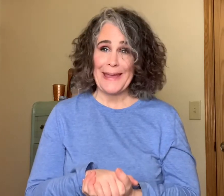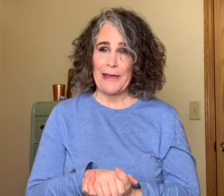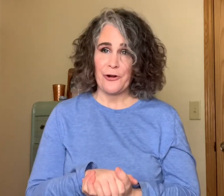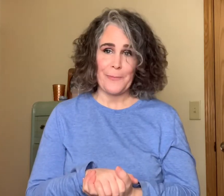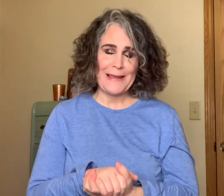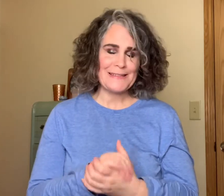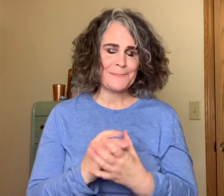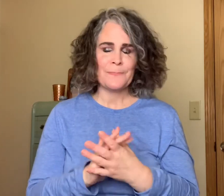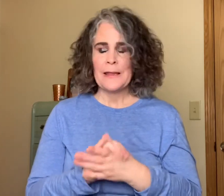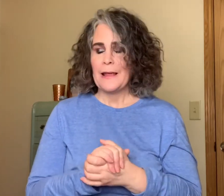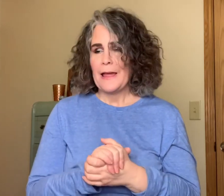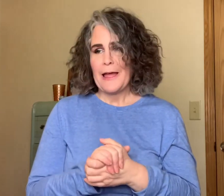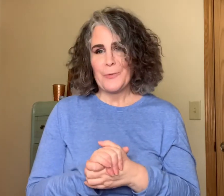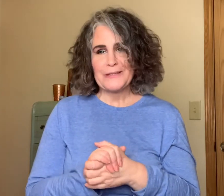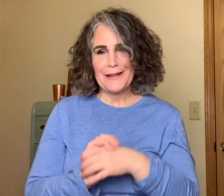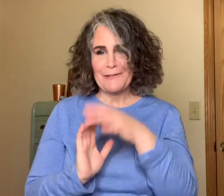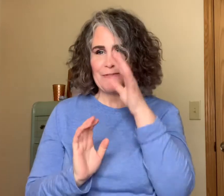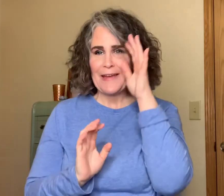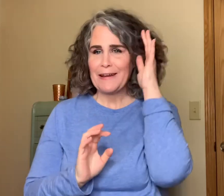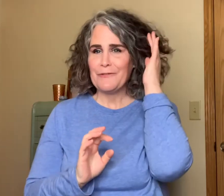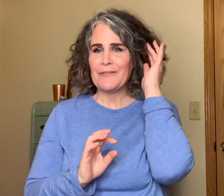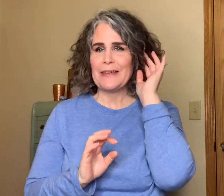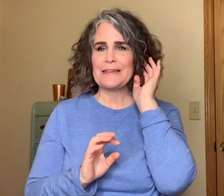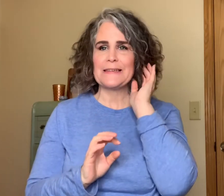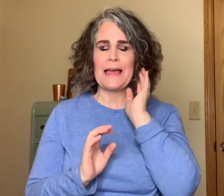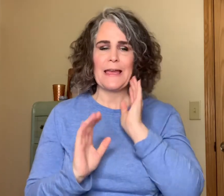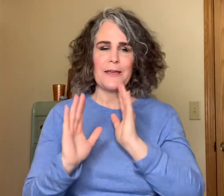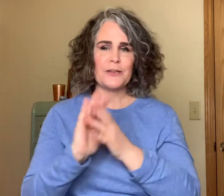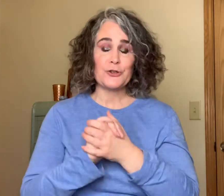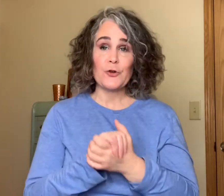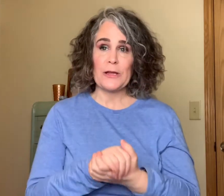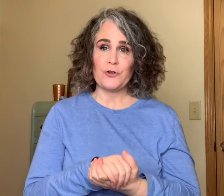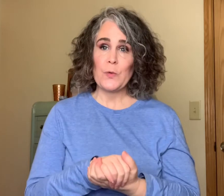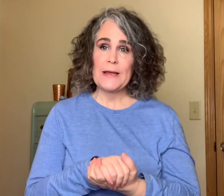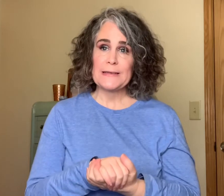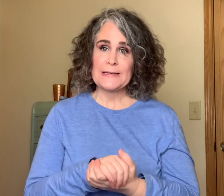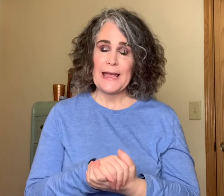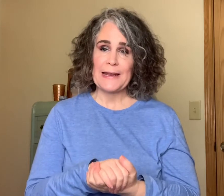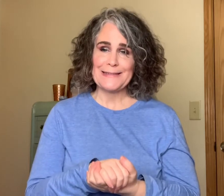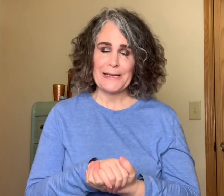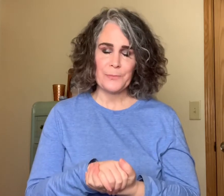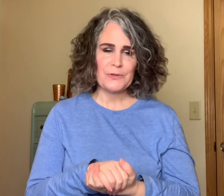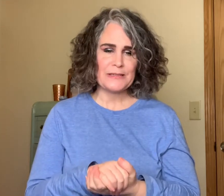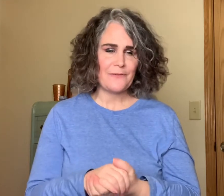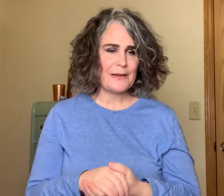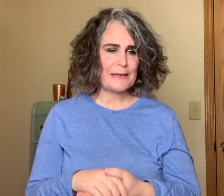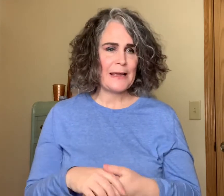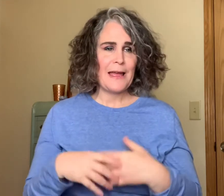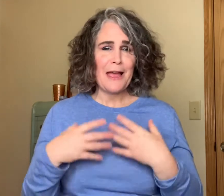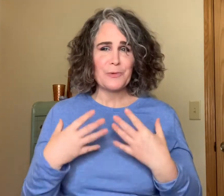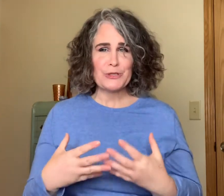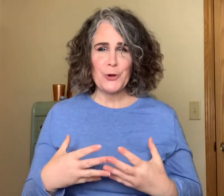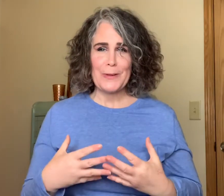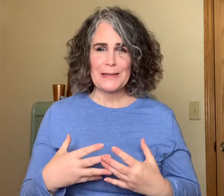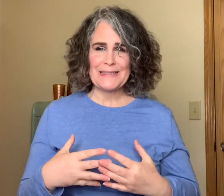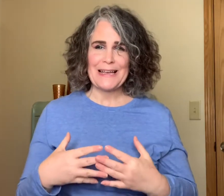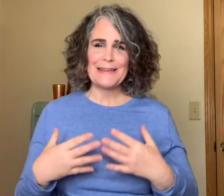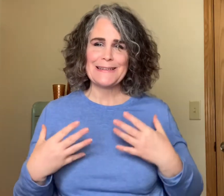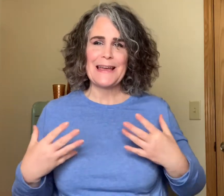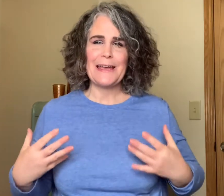Hermes I was not a fan of it I got to try it twice I had samples of it I was hoping the second time